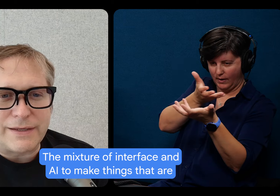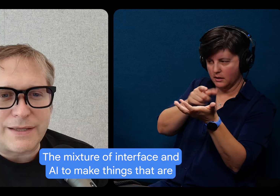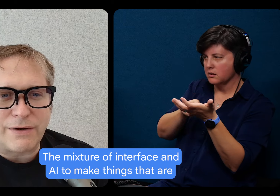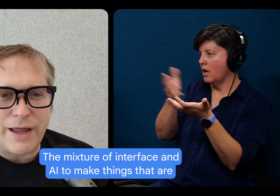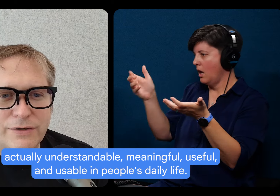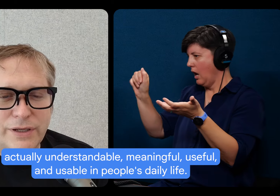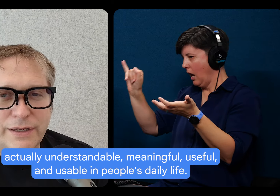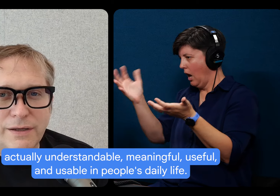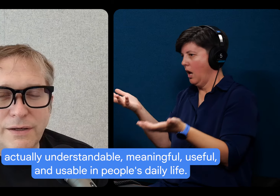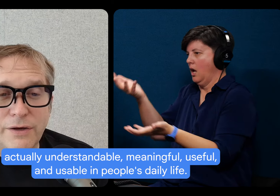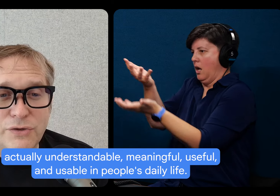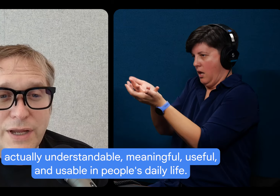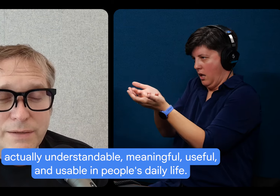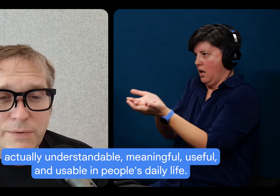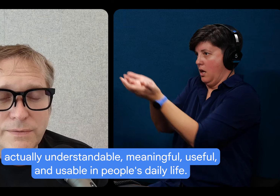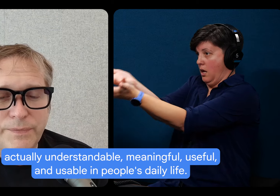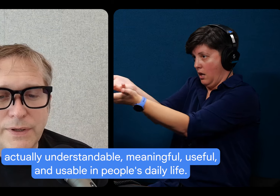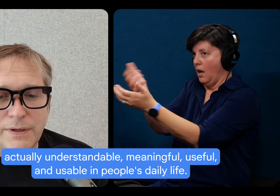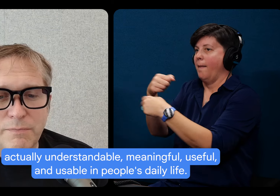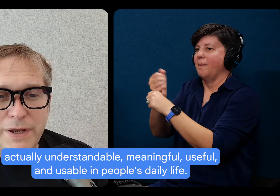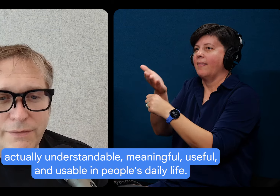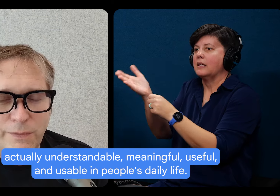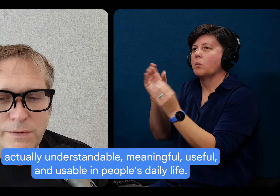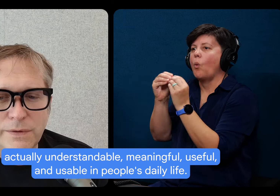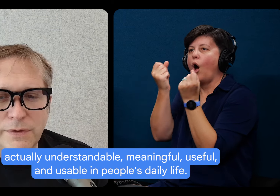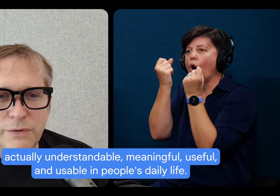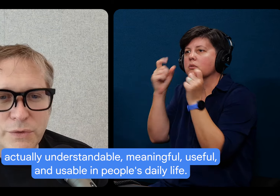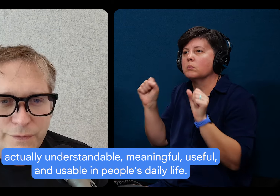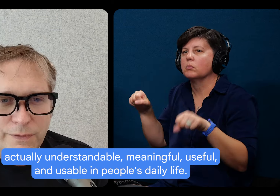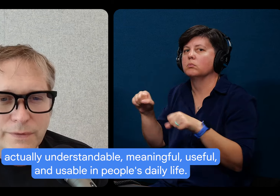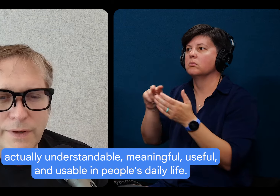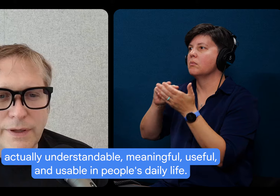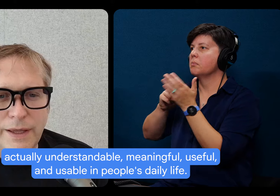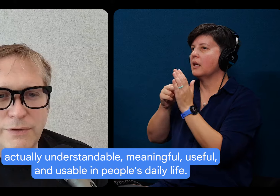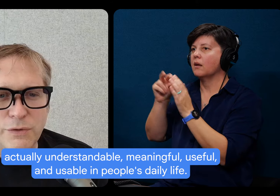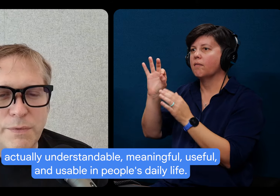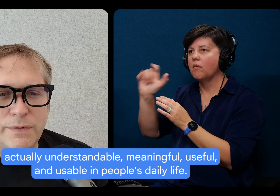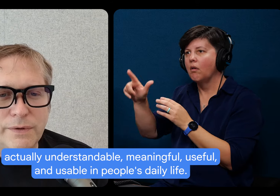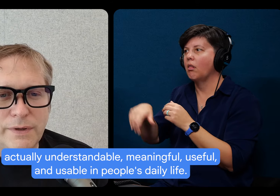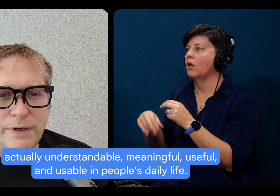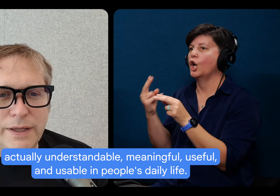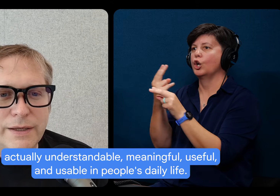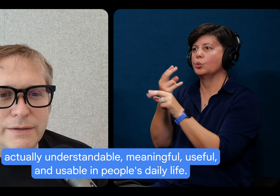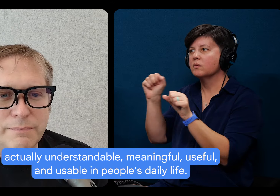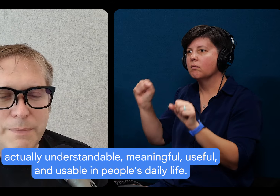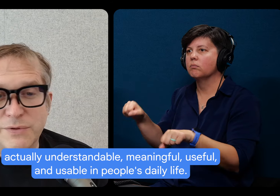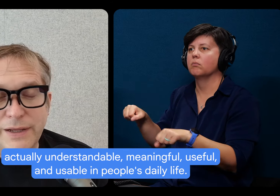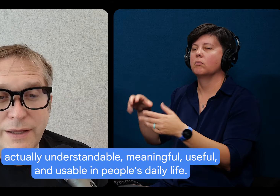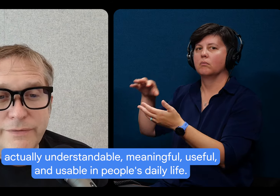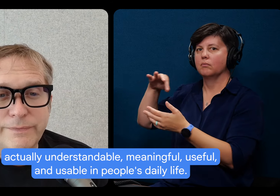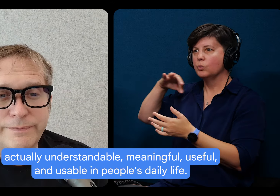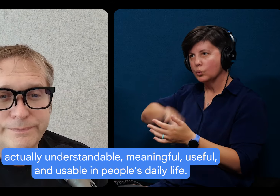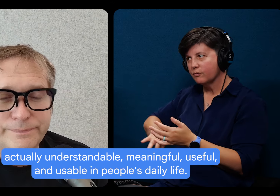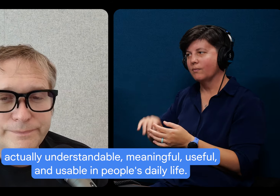make things that are actually understandable, meaningful, useful, and usable in people's